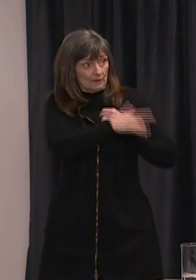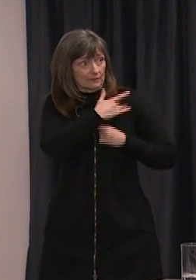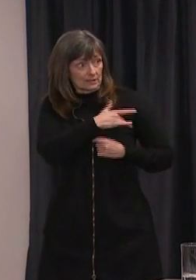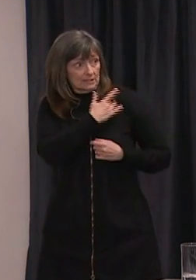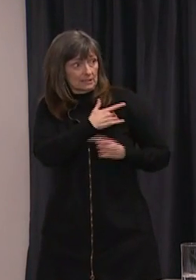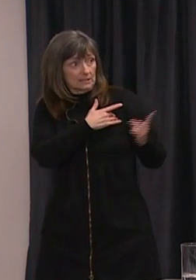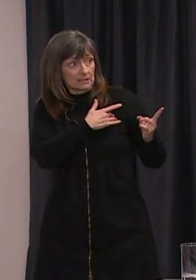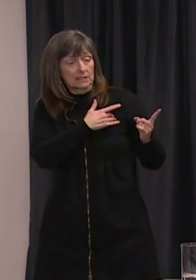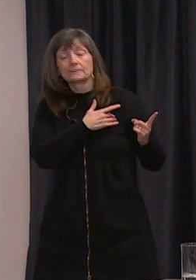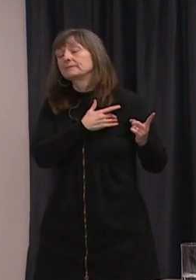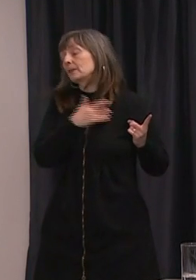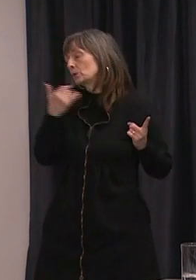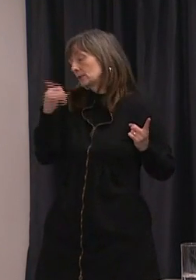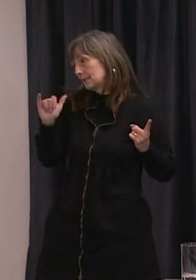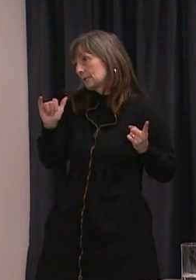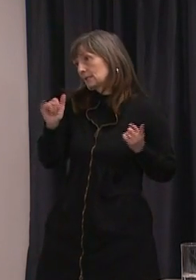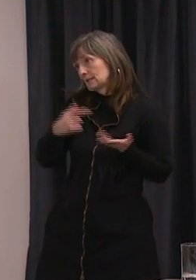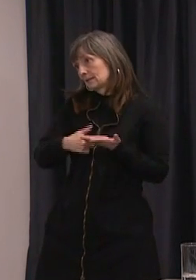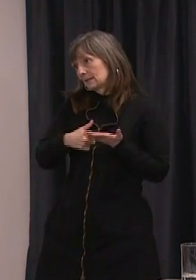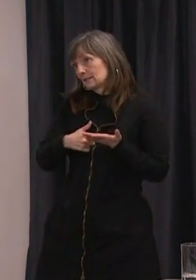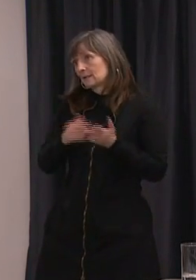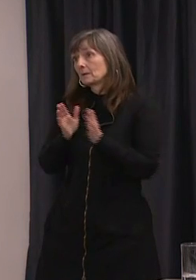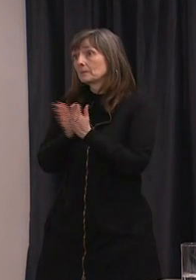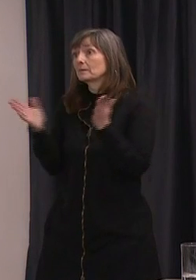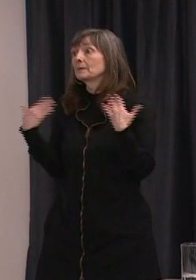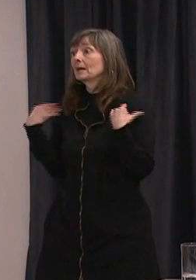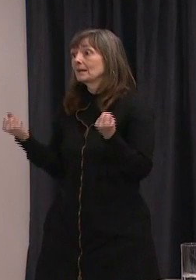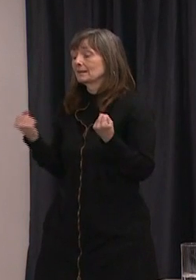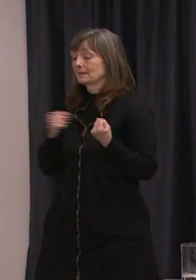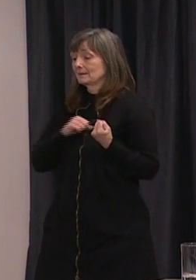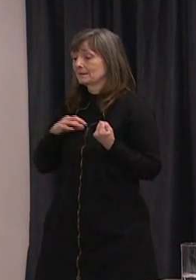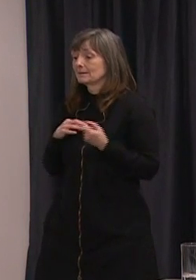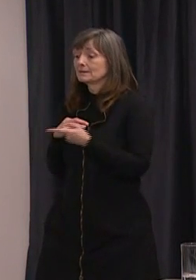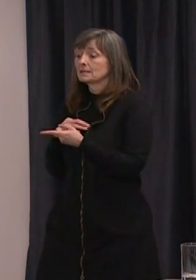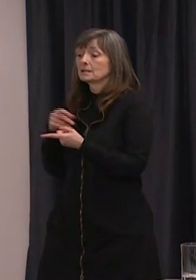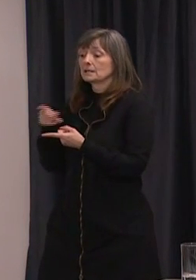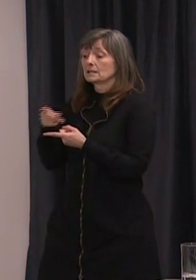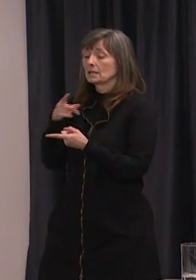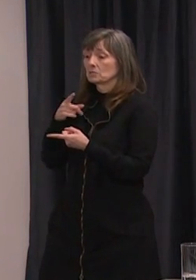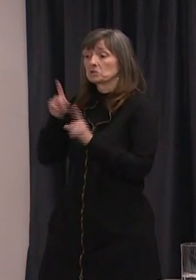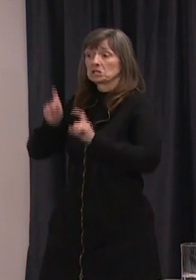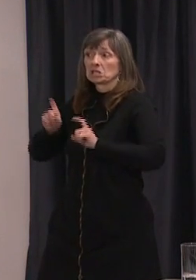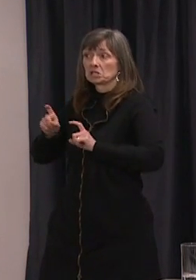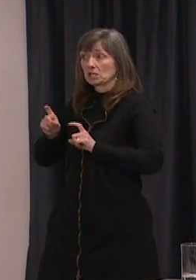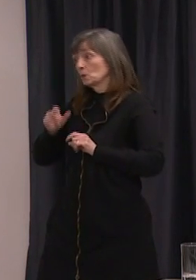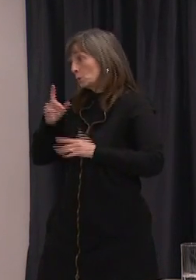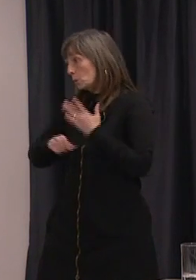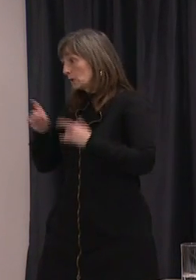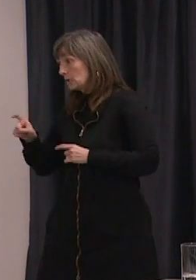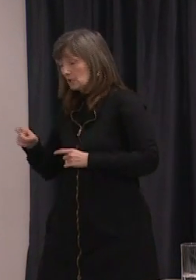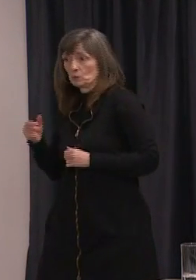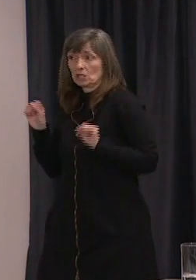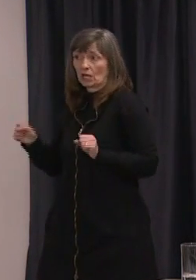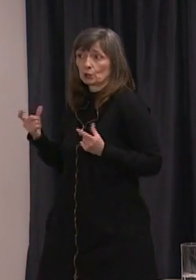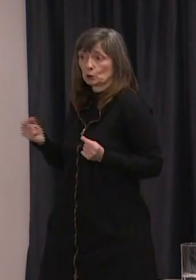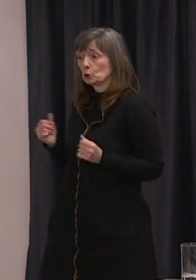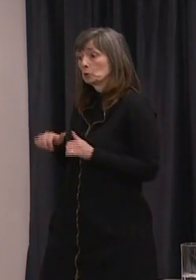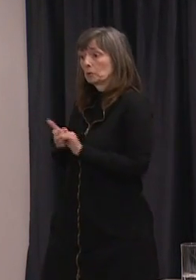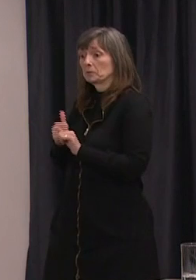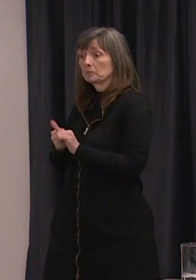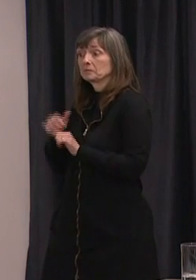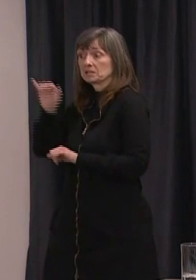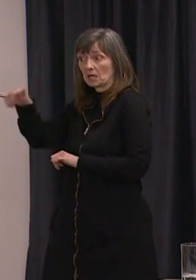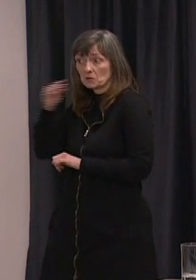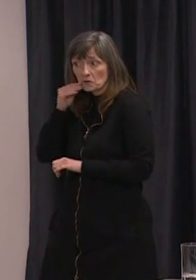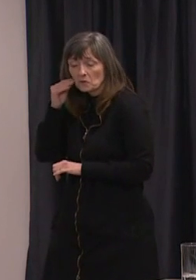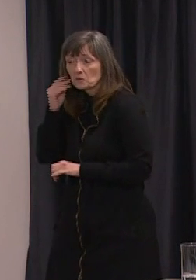have been ongoing at the moment our public health uh staff have been able to do the testing that needs to be done so we've been able to keep people in